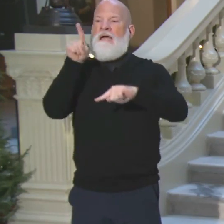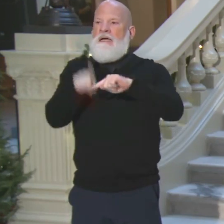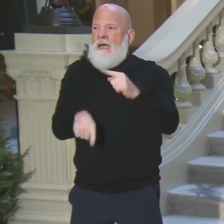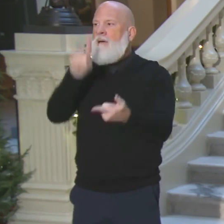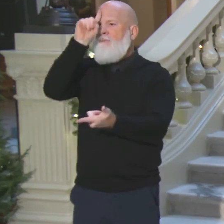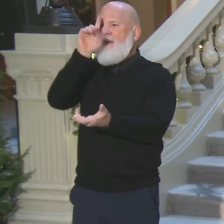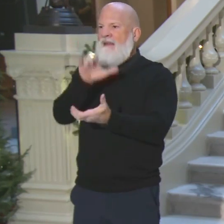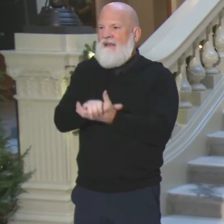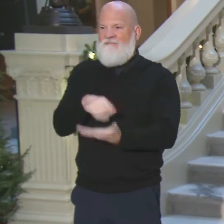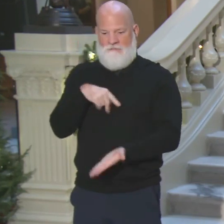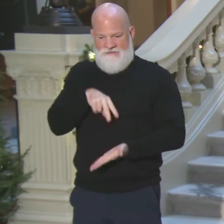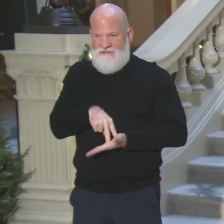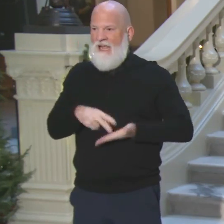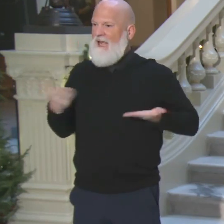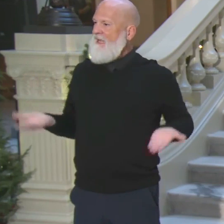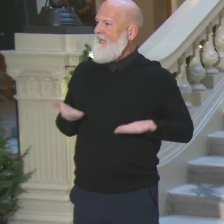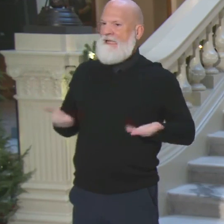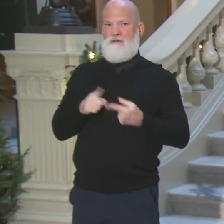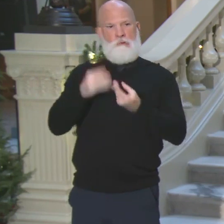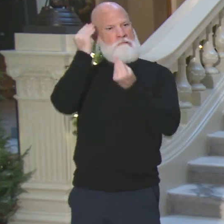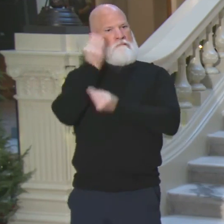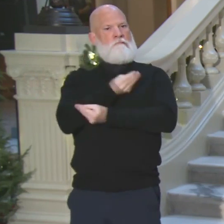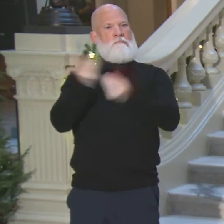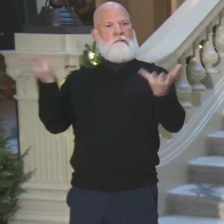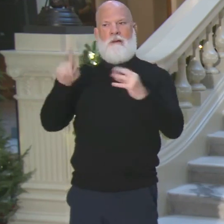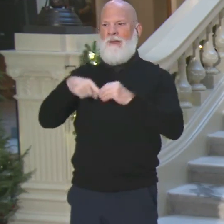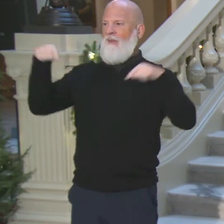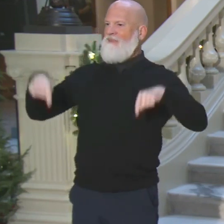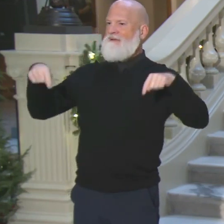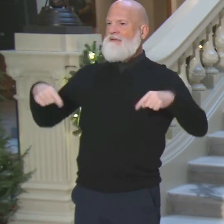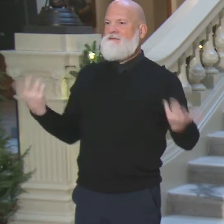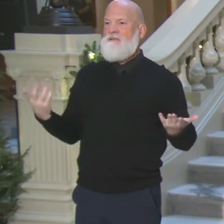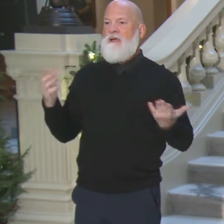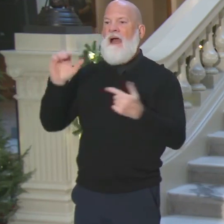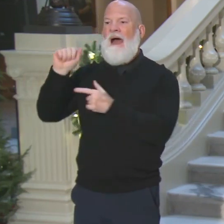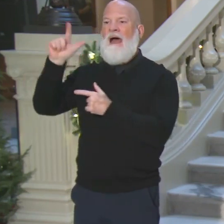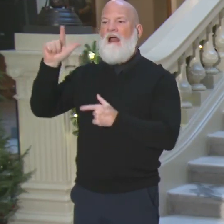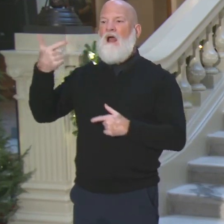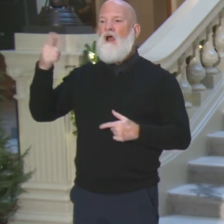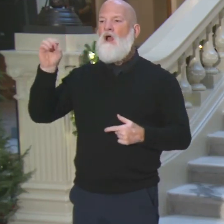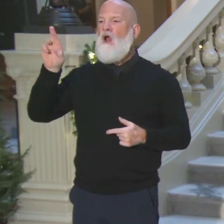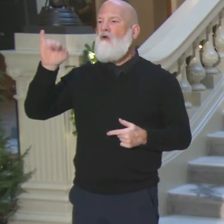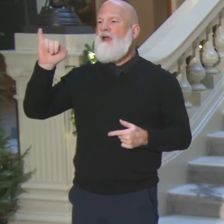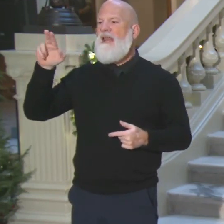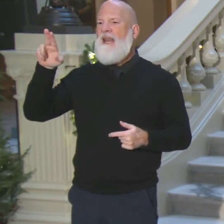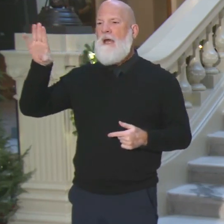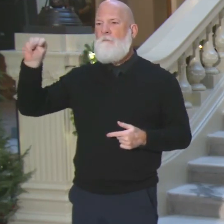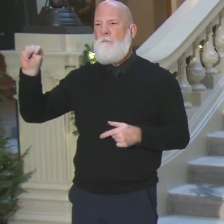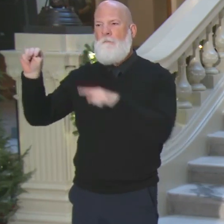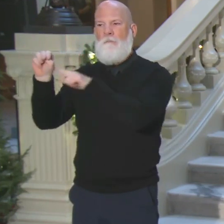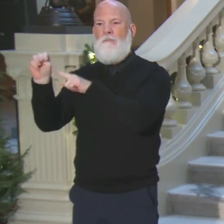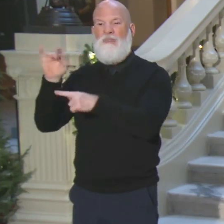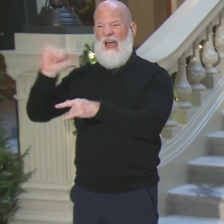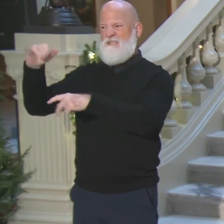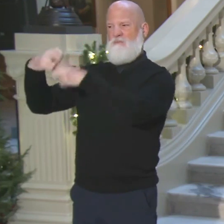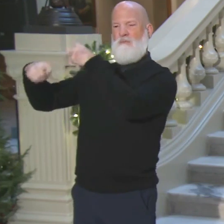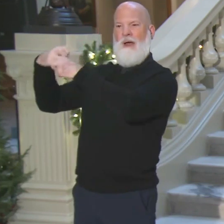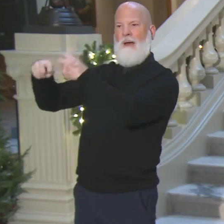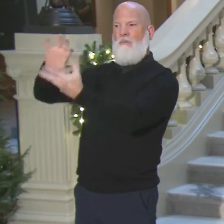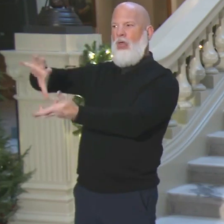there is no algorithm. The 5 million ballot hand count proves there's no algorithm switching votes. Um,